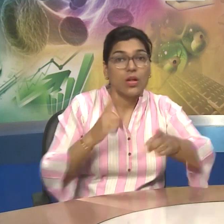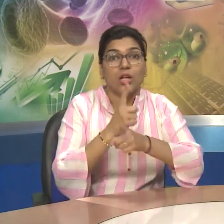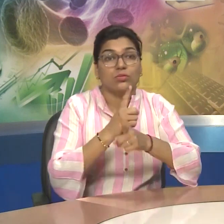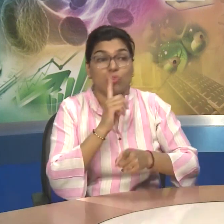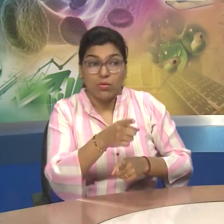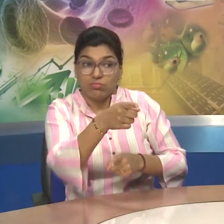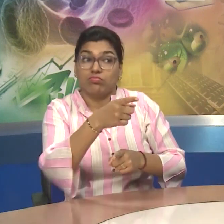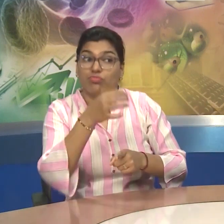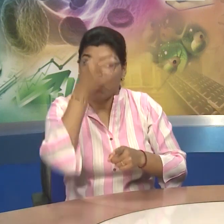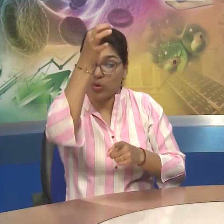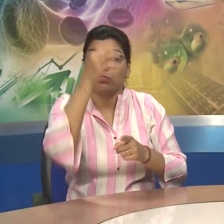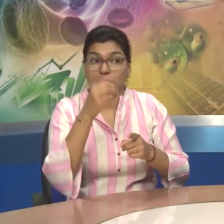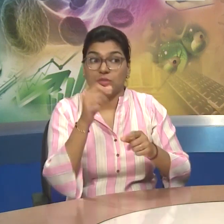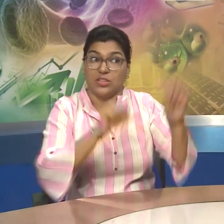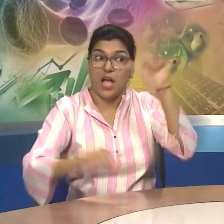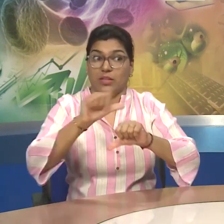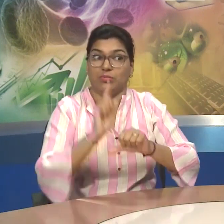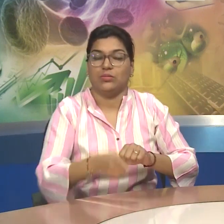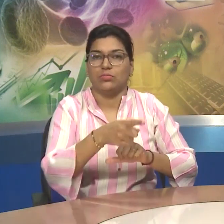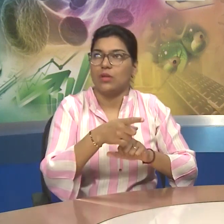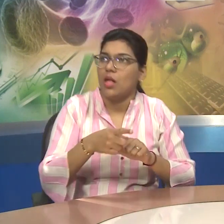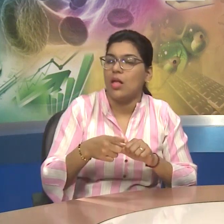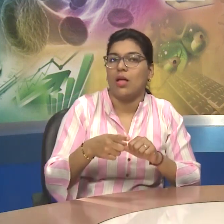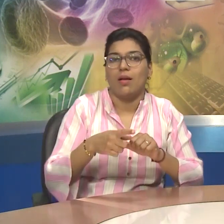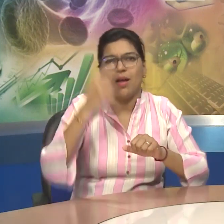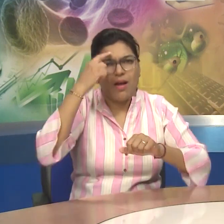Parents And